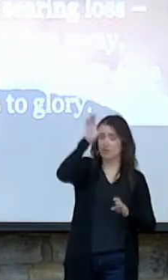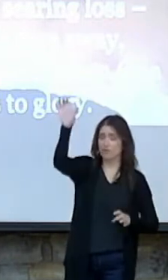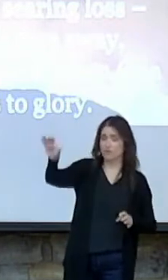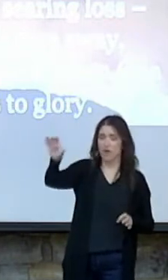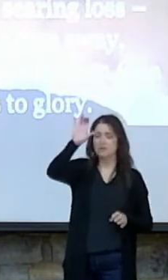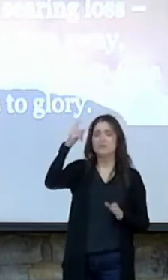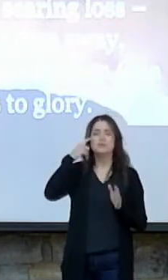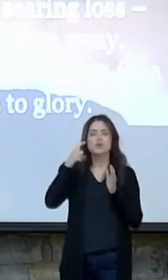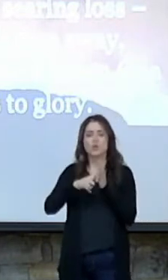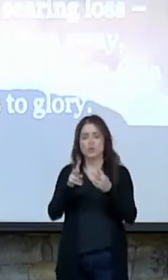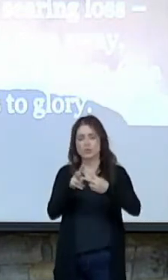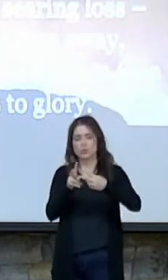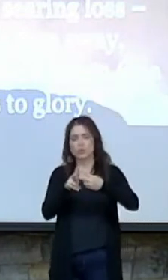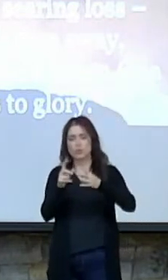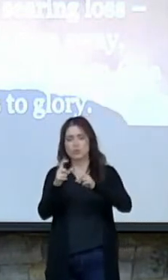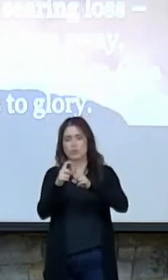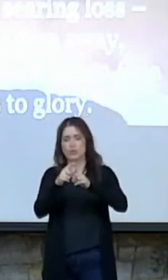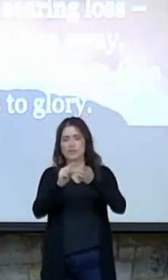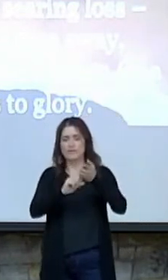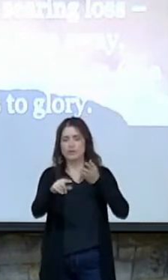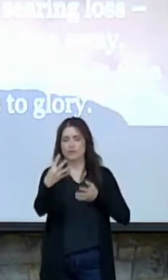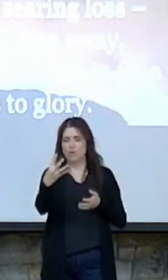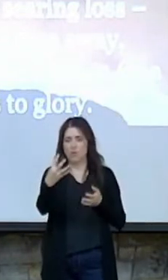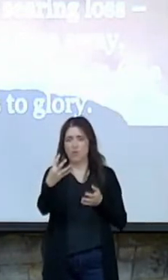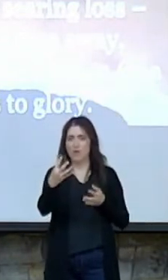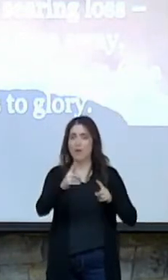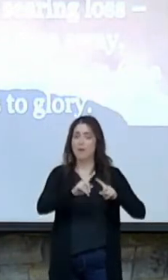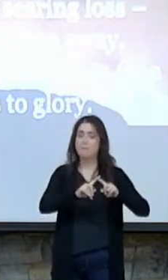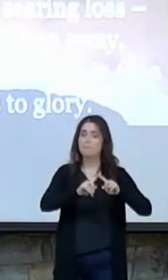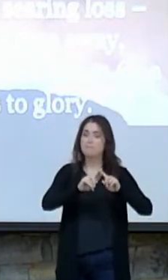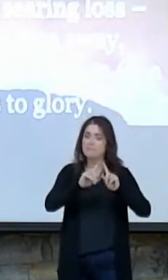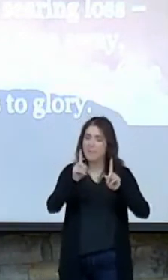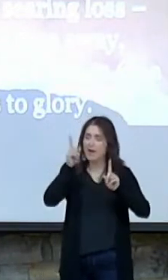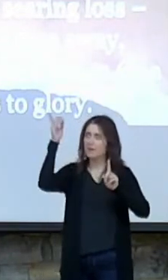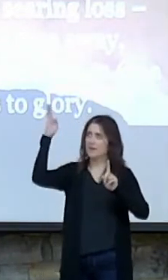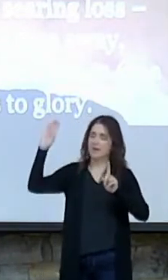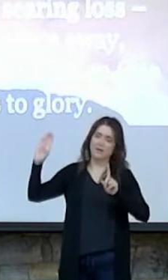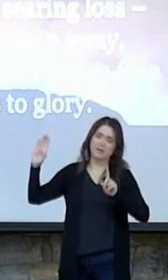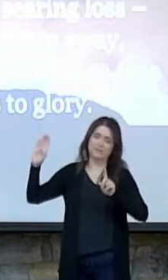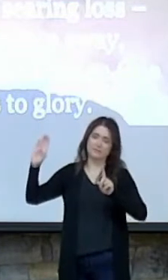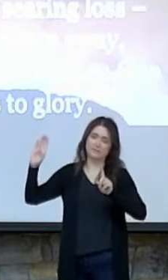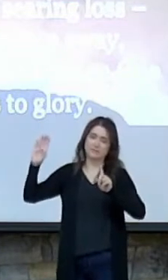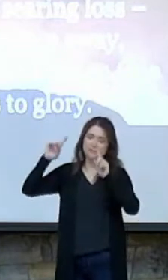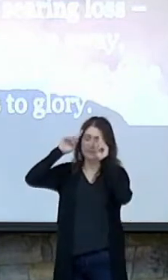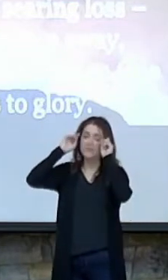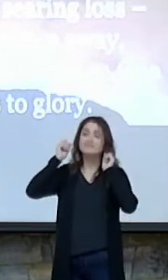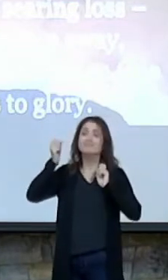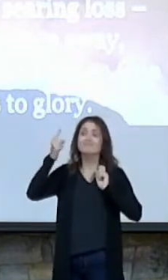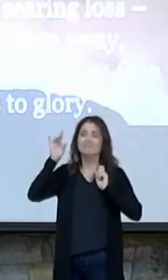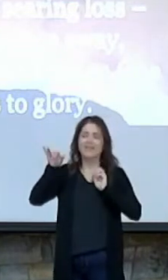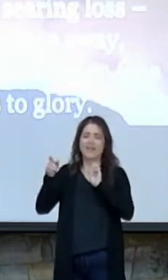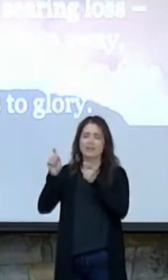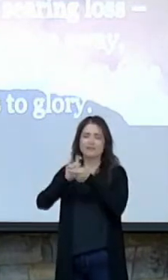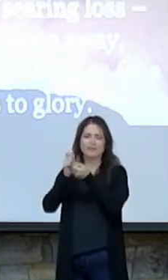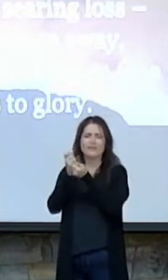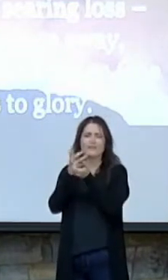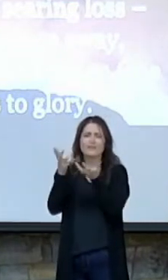words that start verse 4, but God. You see, that changed everything.